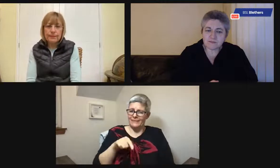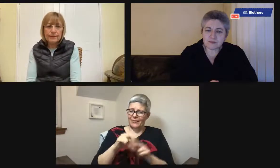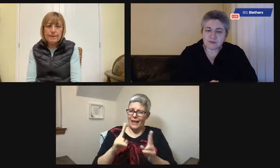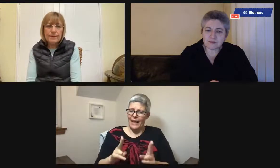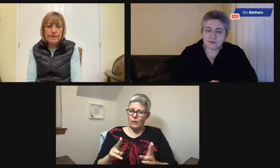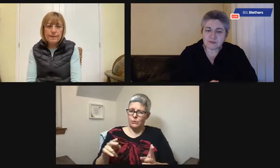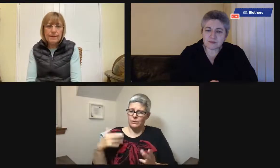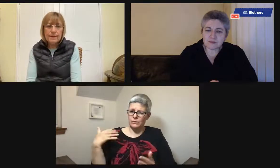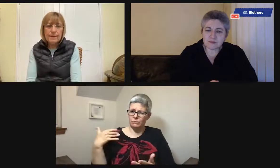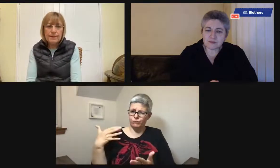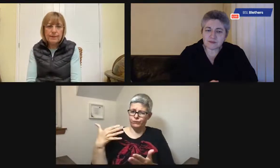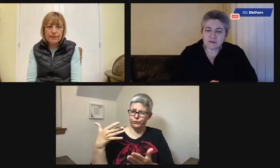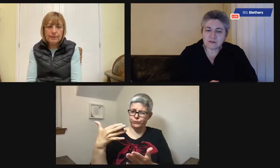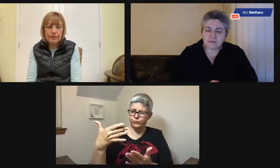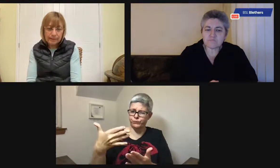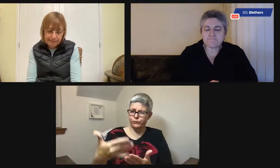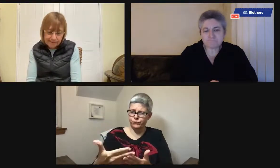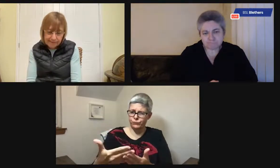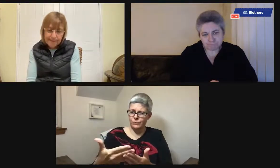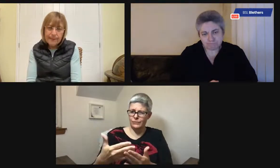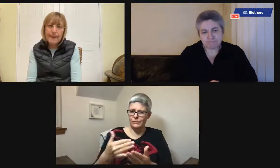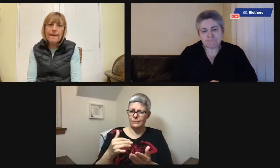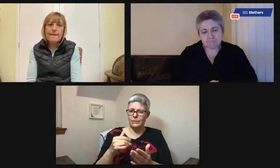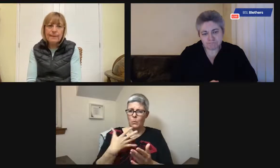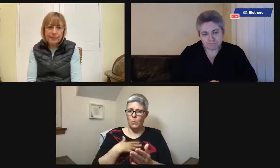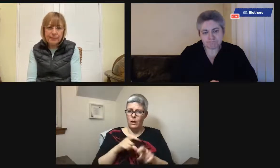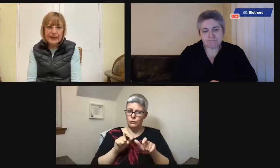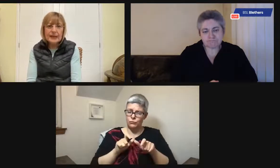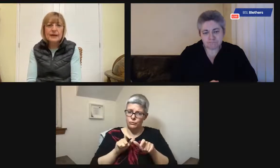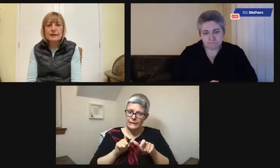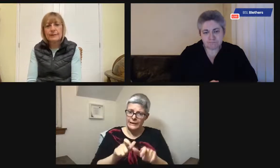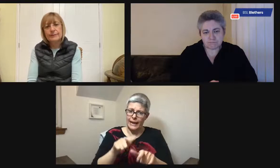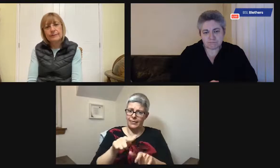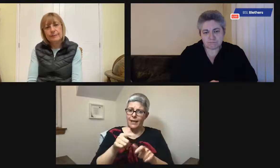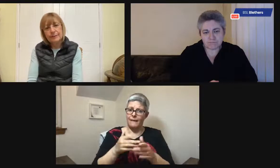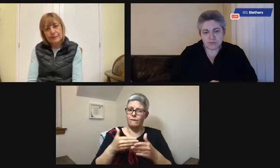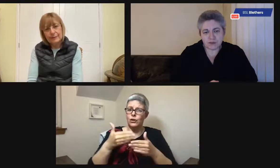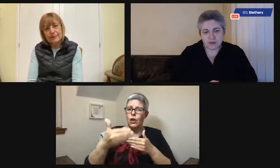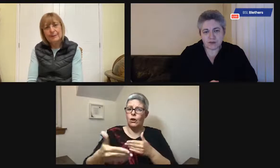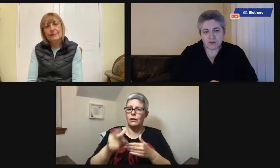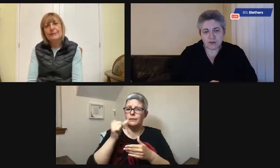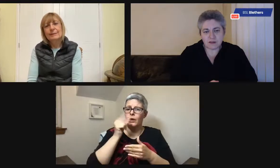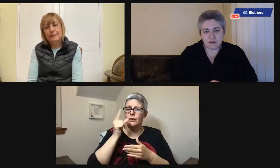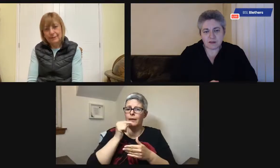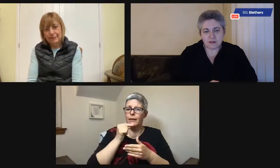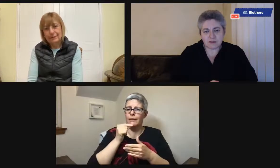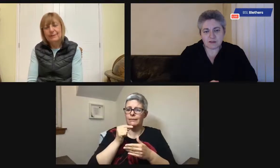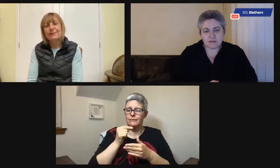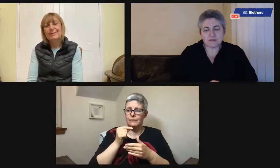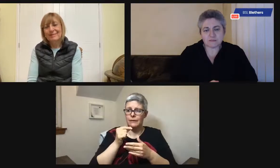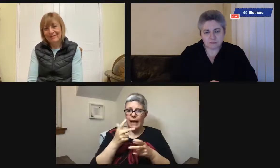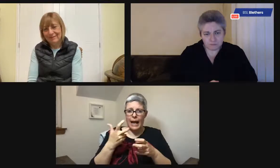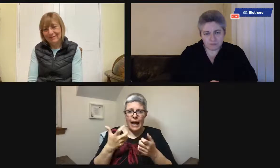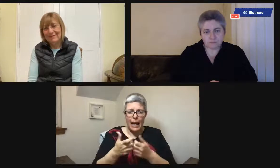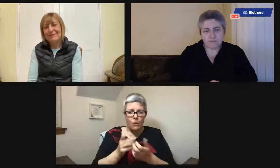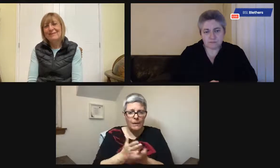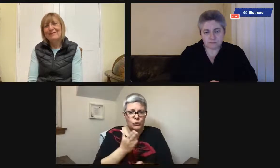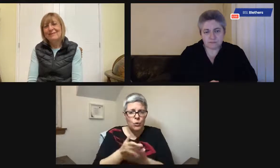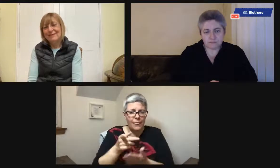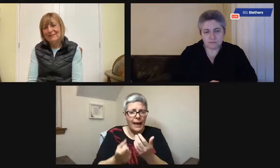remember that they've been living in that house for many years, probably. And that they want to carry on living in that house for as long